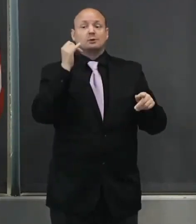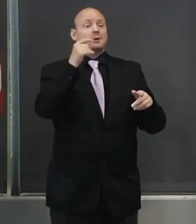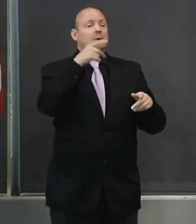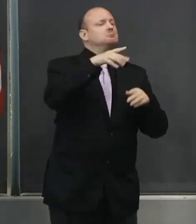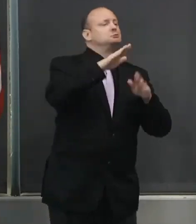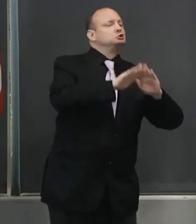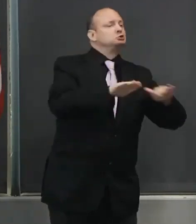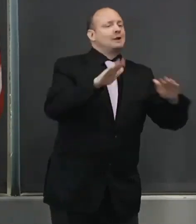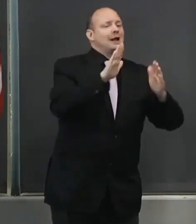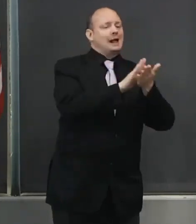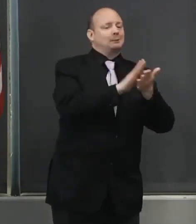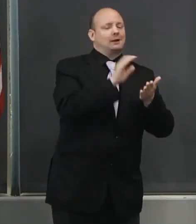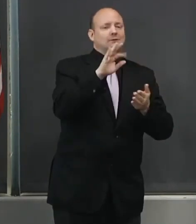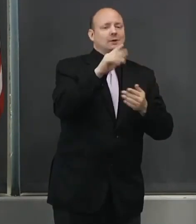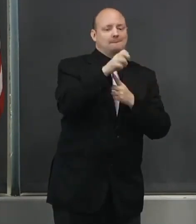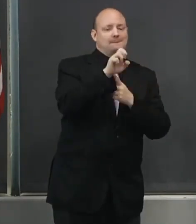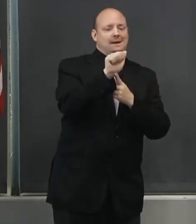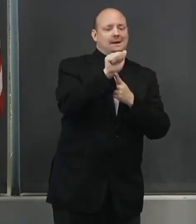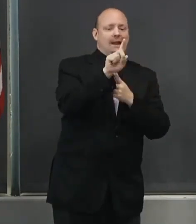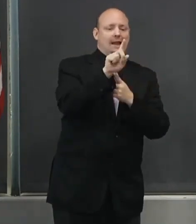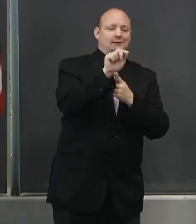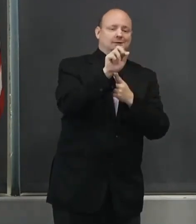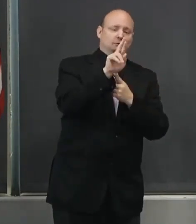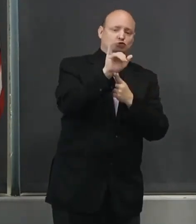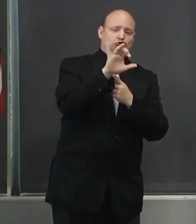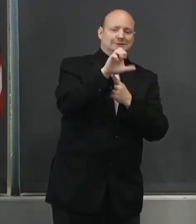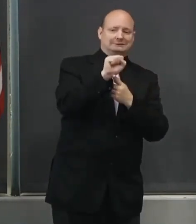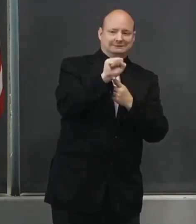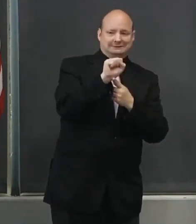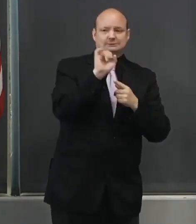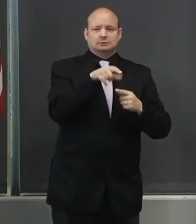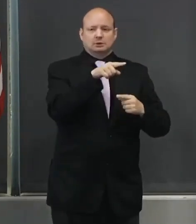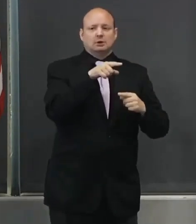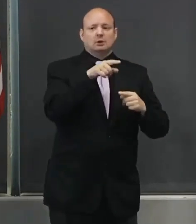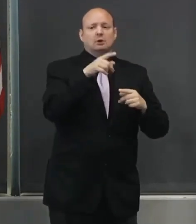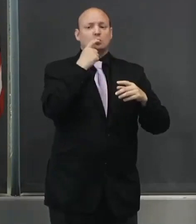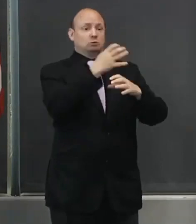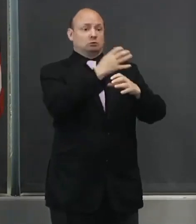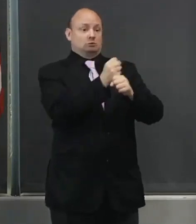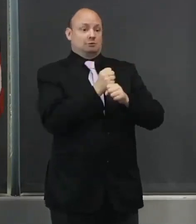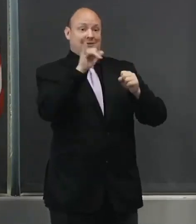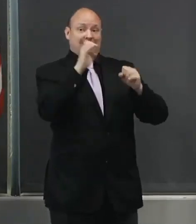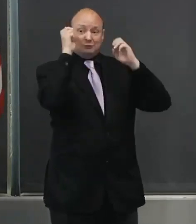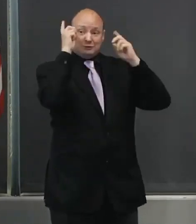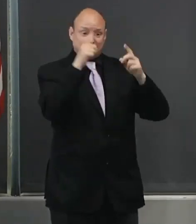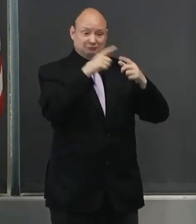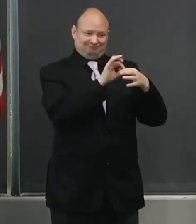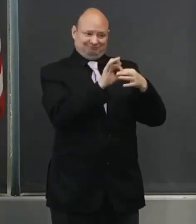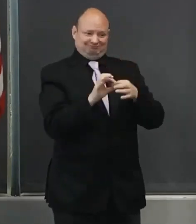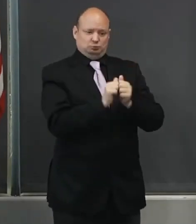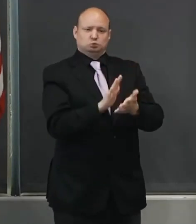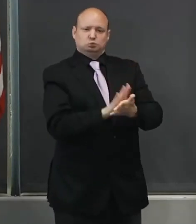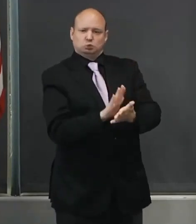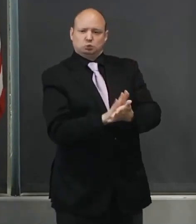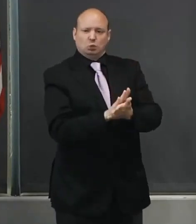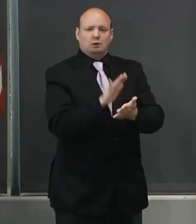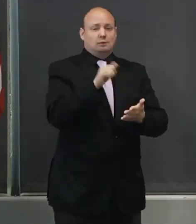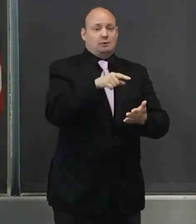children receiving instruction and support in school is far better for them academically.